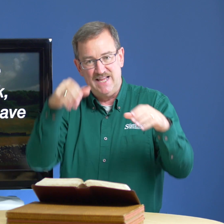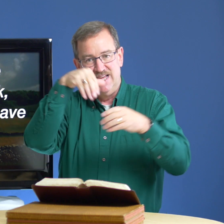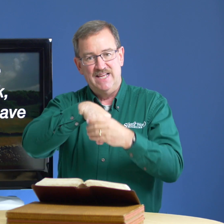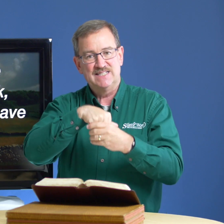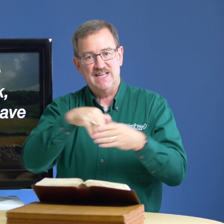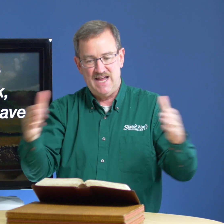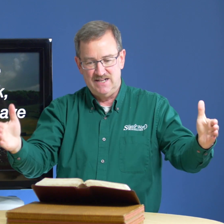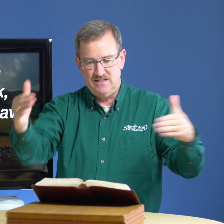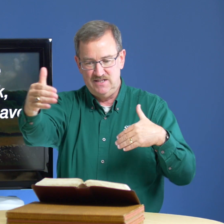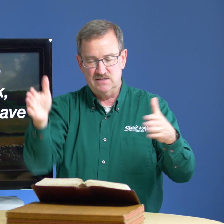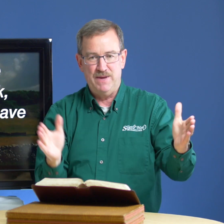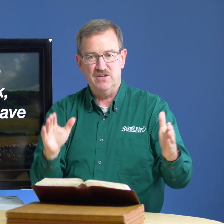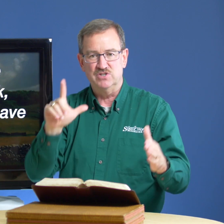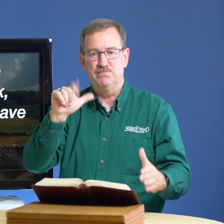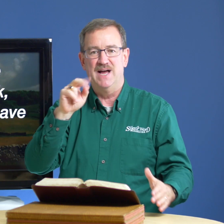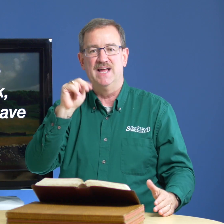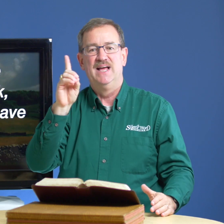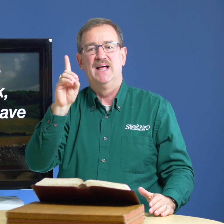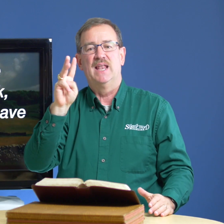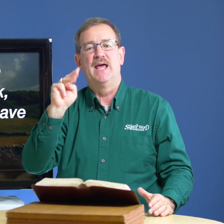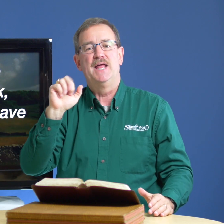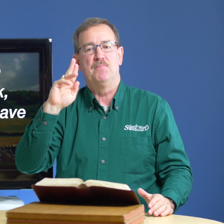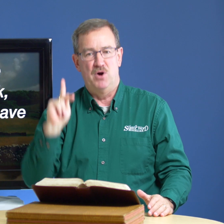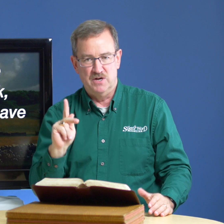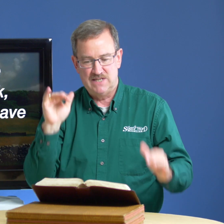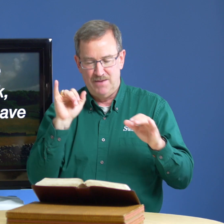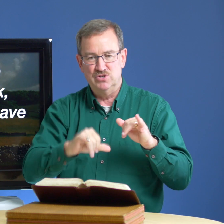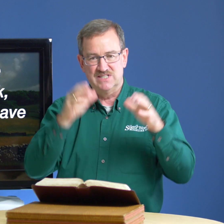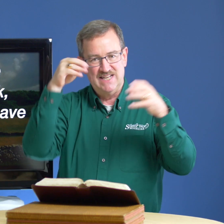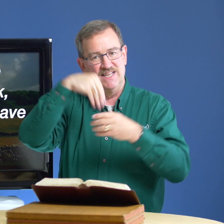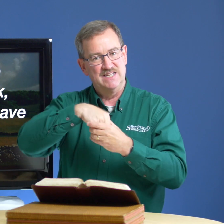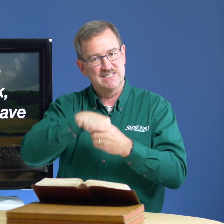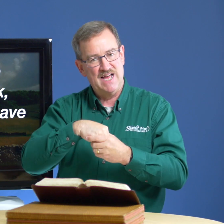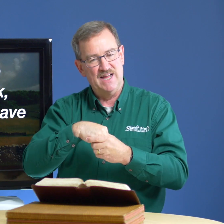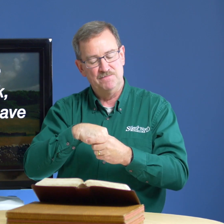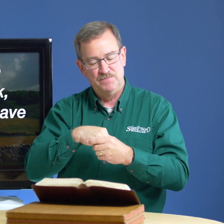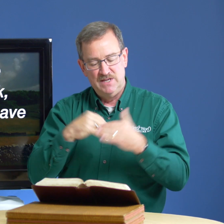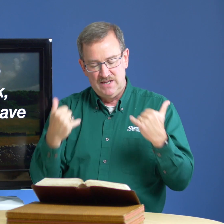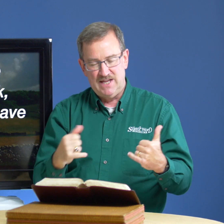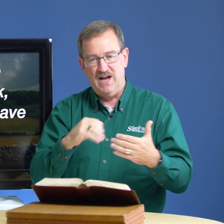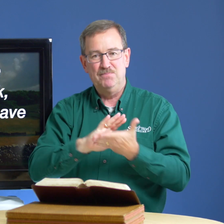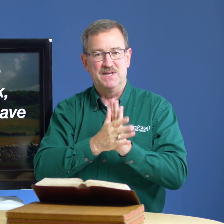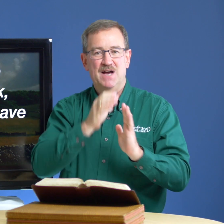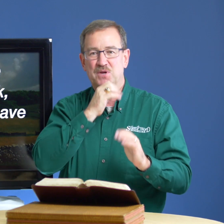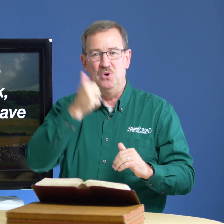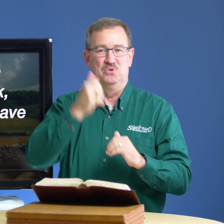inside these boundaries my landmarks i'm going to stay inside now i'm becoming older